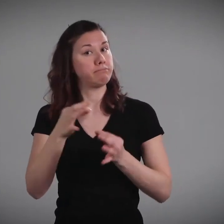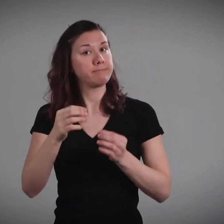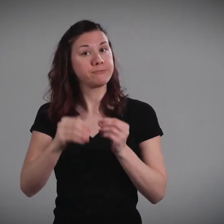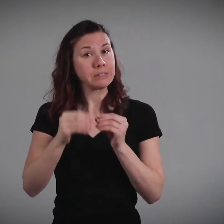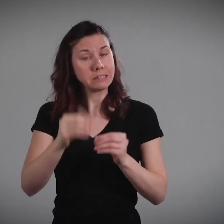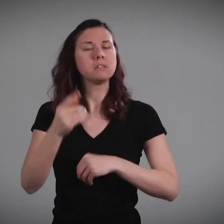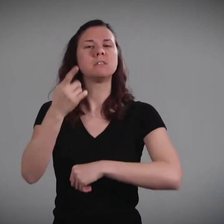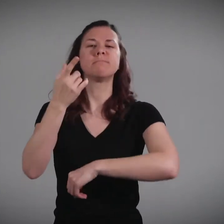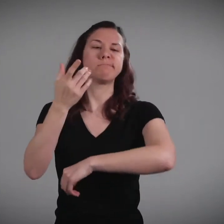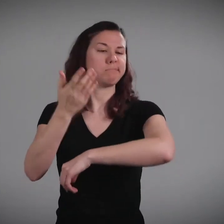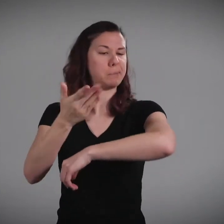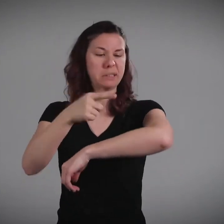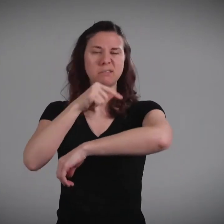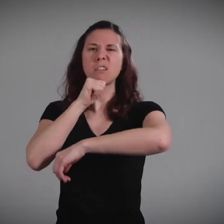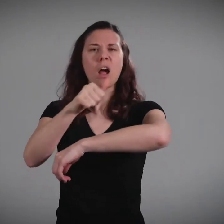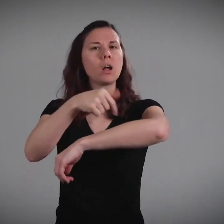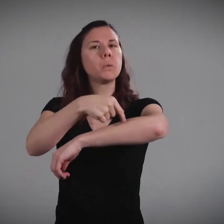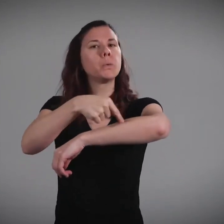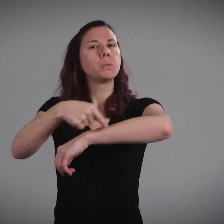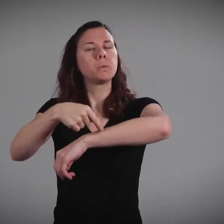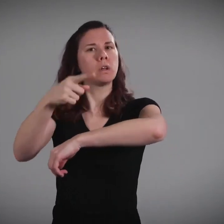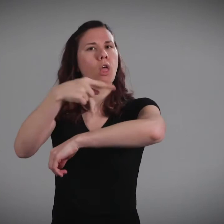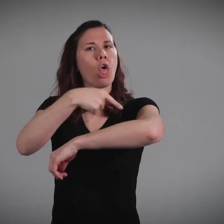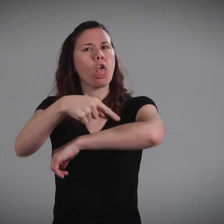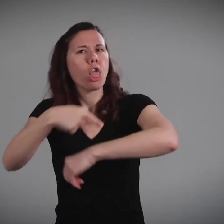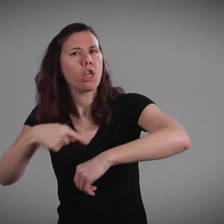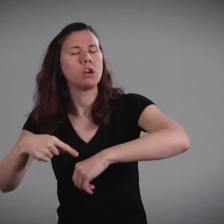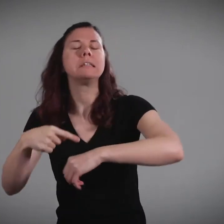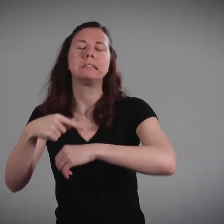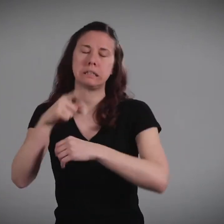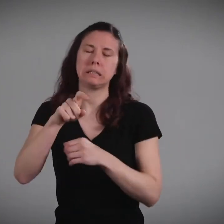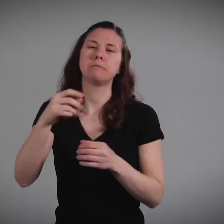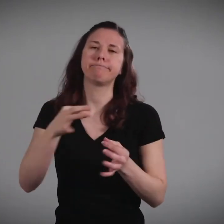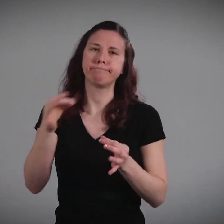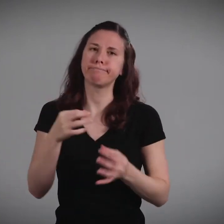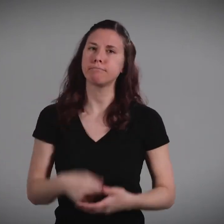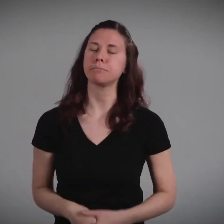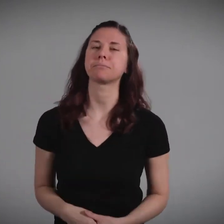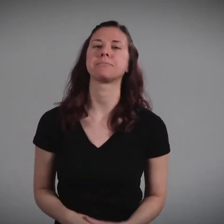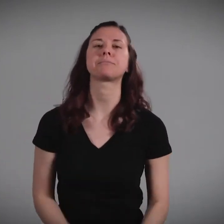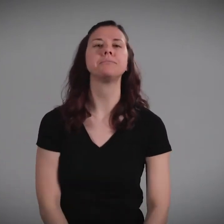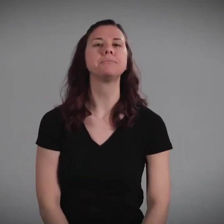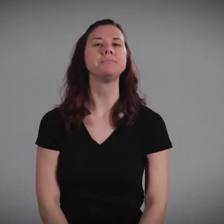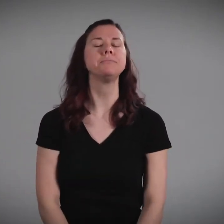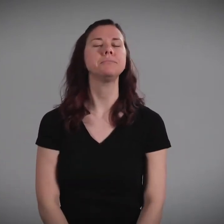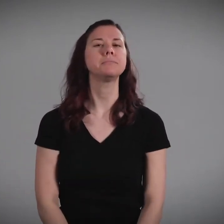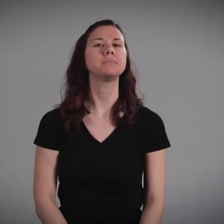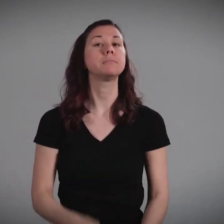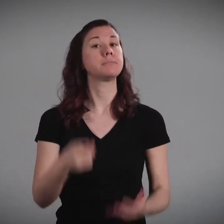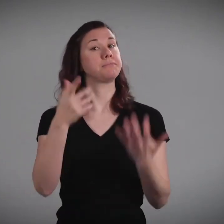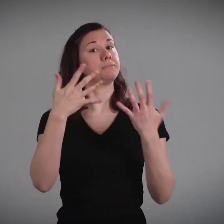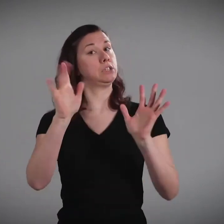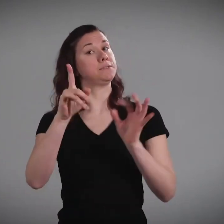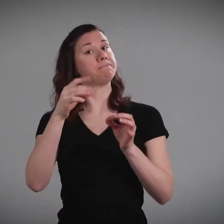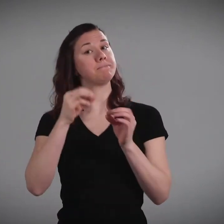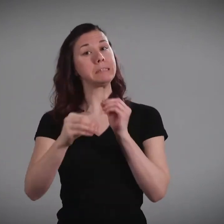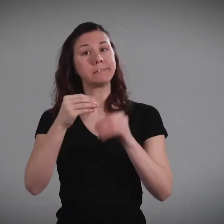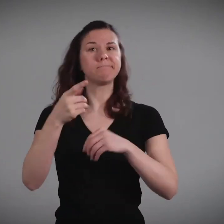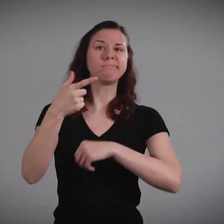and not a straight line, it has to be stitched to heal. When a doctor mends the laceration by stitching or gluing,